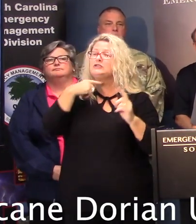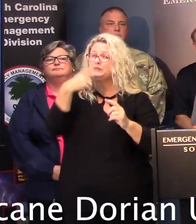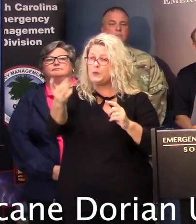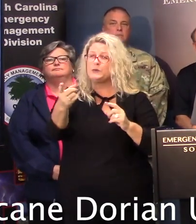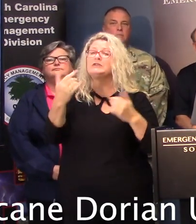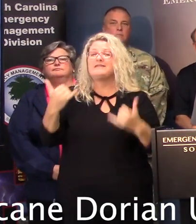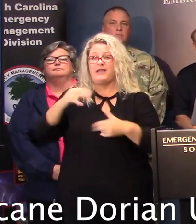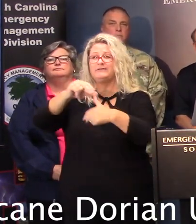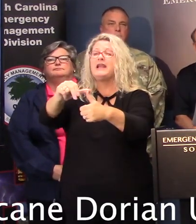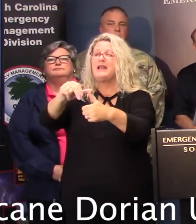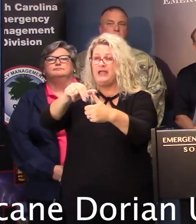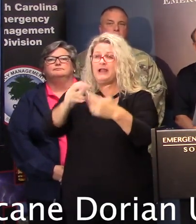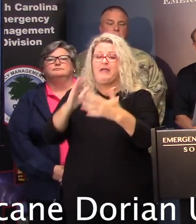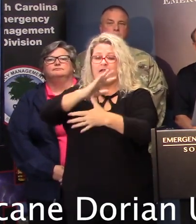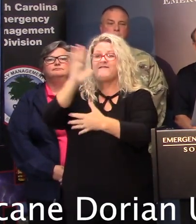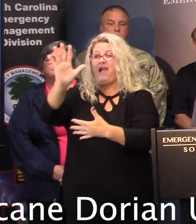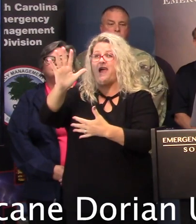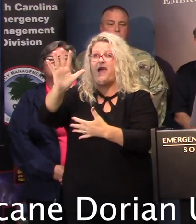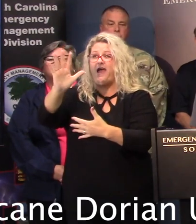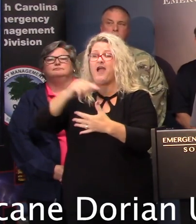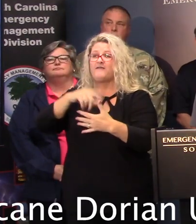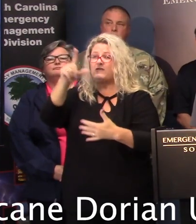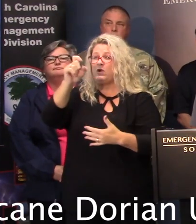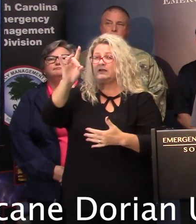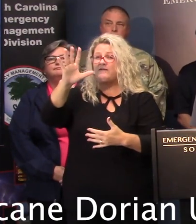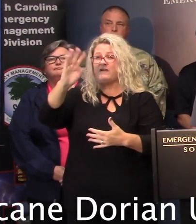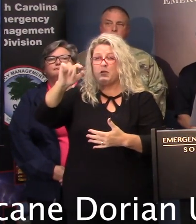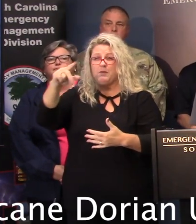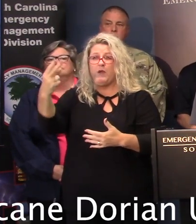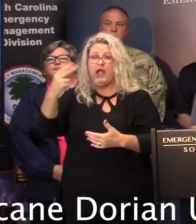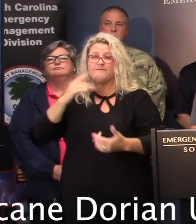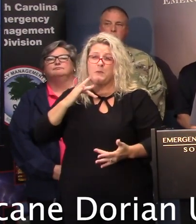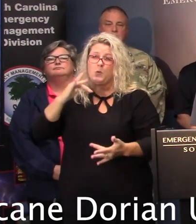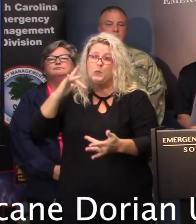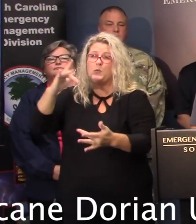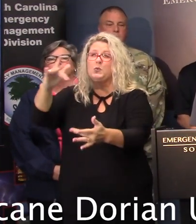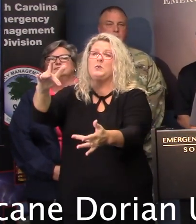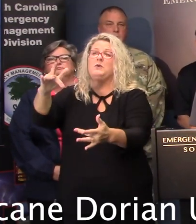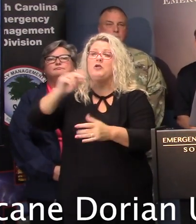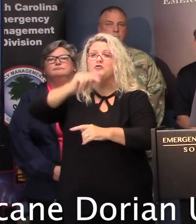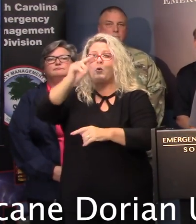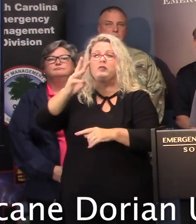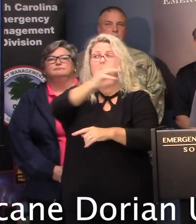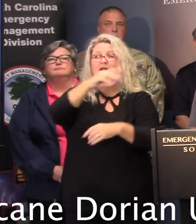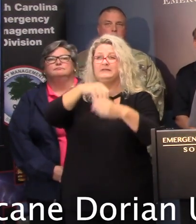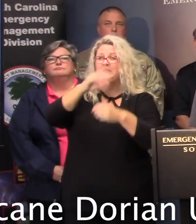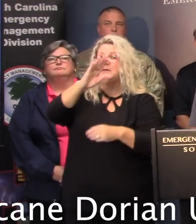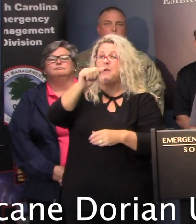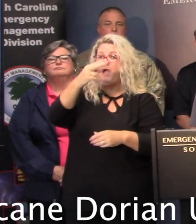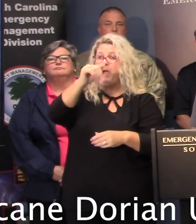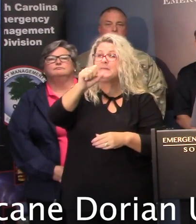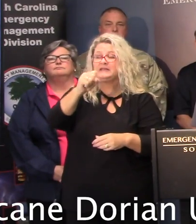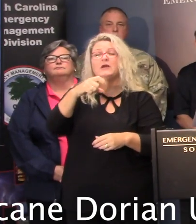is currently a Category 5 hurricane with wind speeds of 185 miles per hour, over the Northwestern Bahamas. And in fact, it makes it